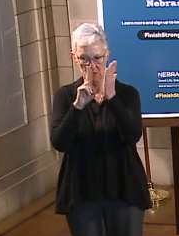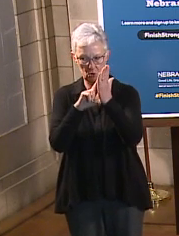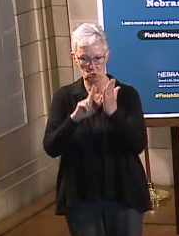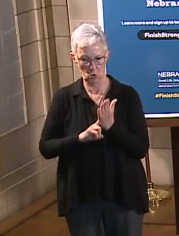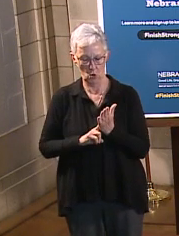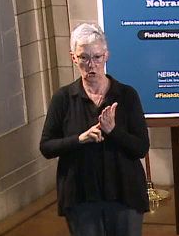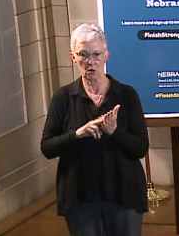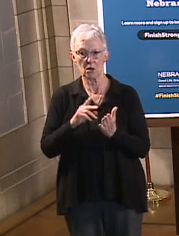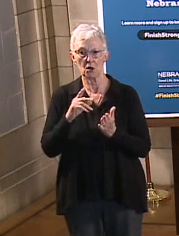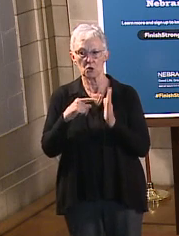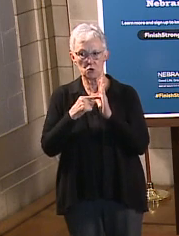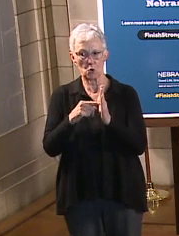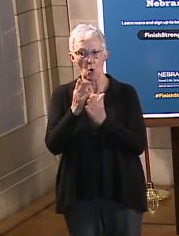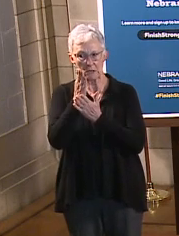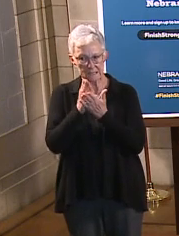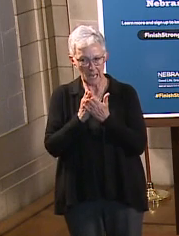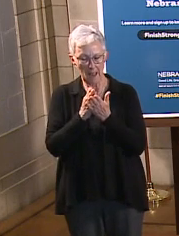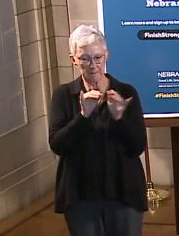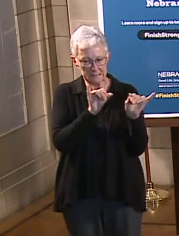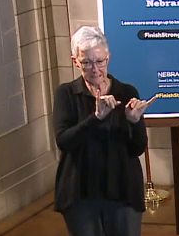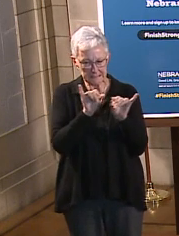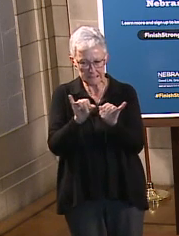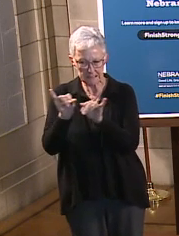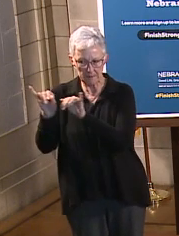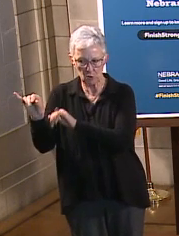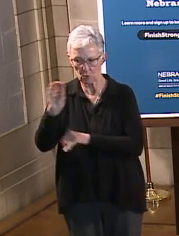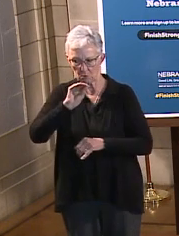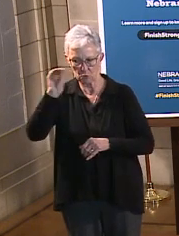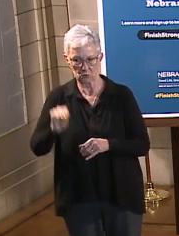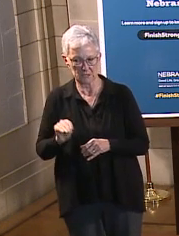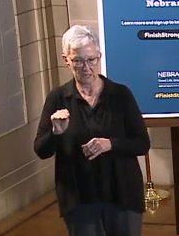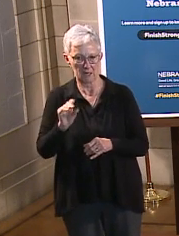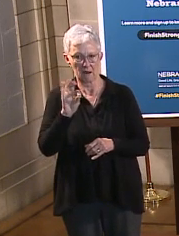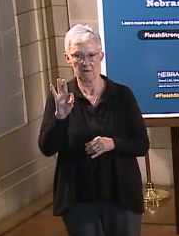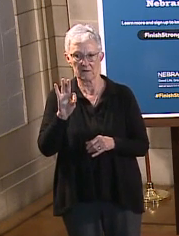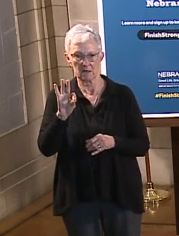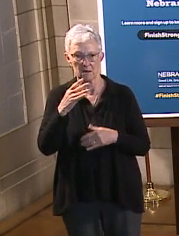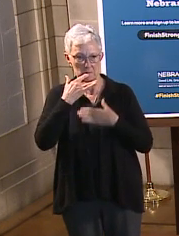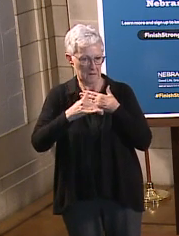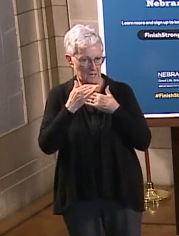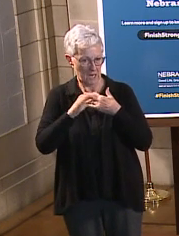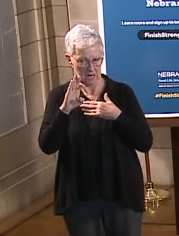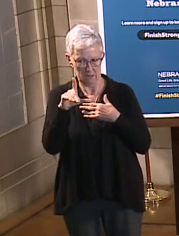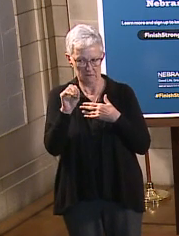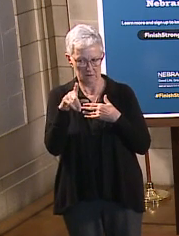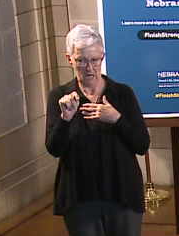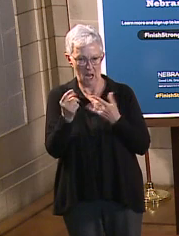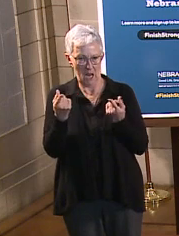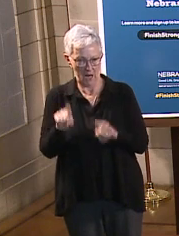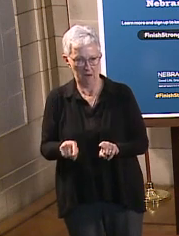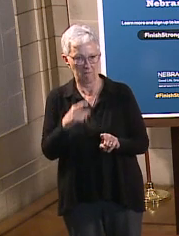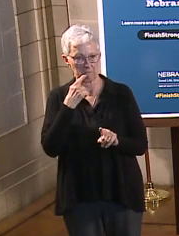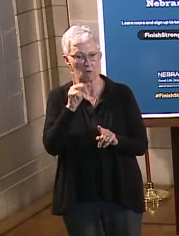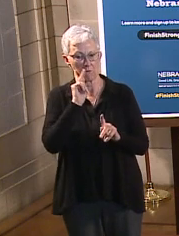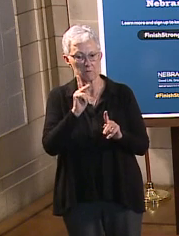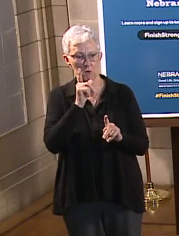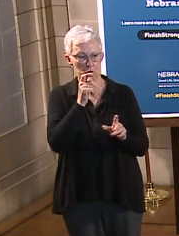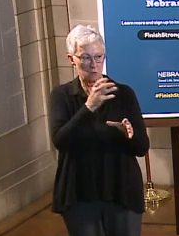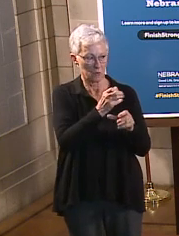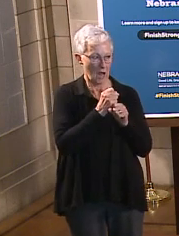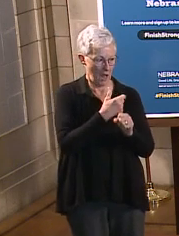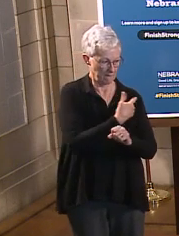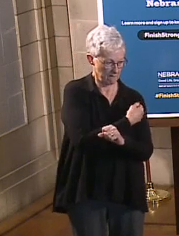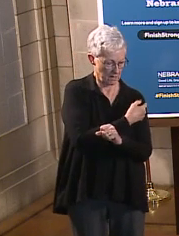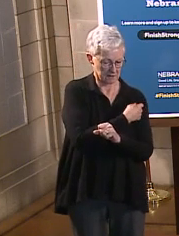similar rates of embolic and thrombotic events between those who received the vaccine and those who received the placebo.